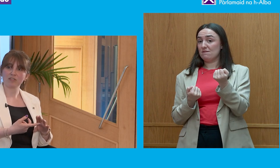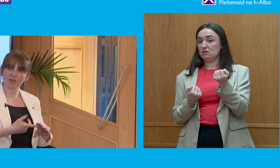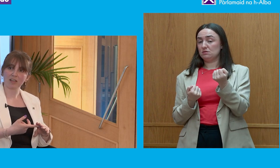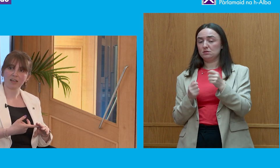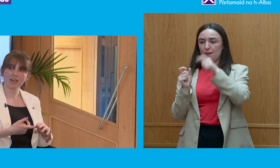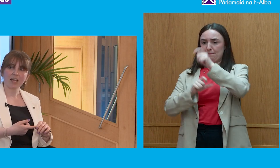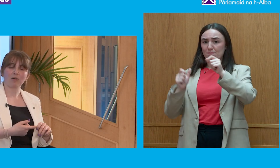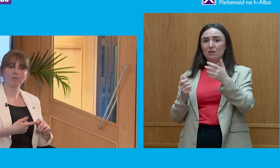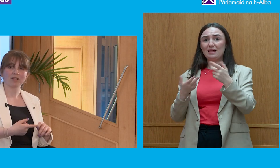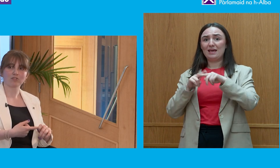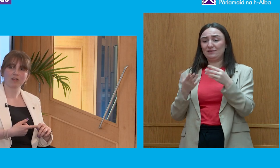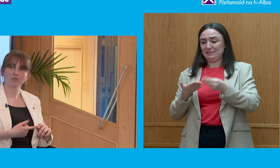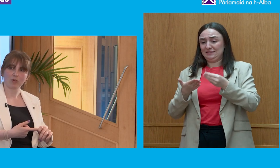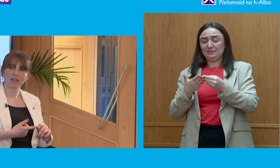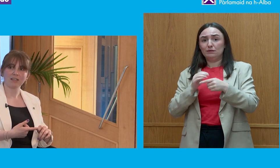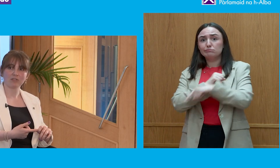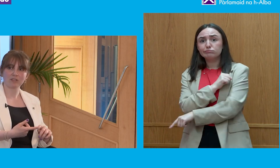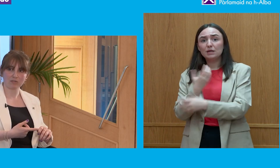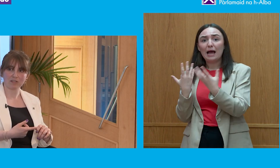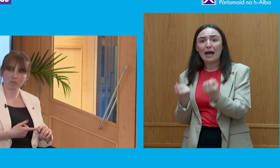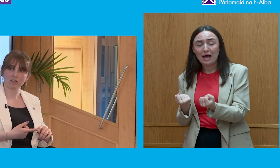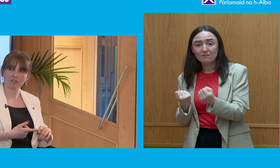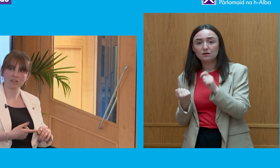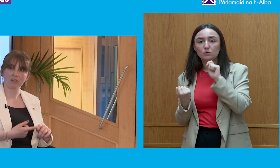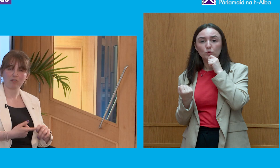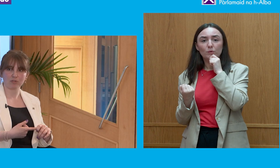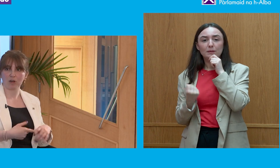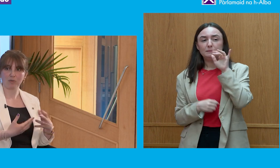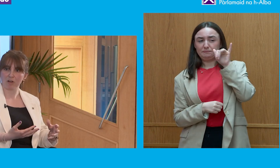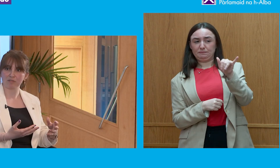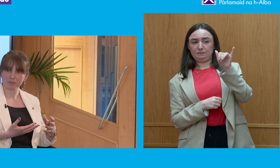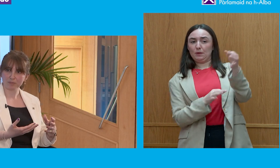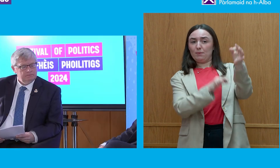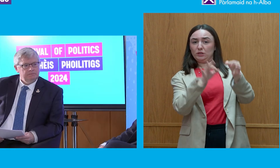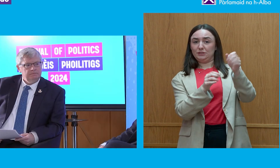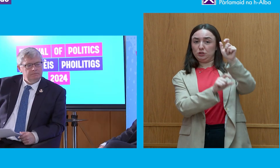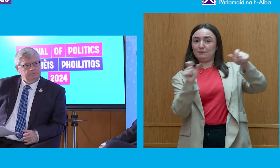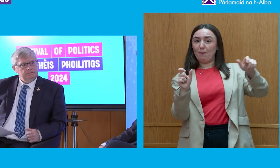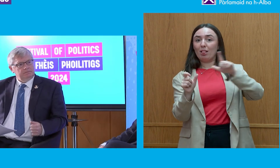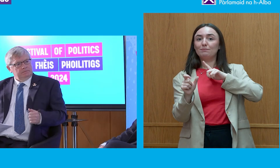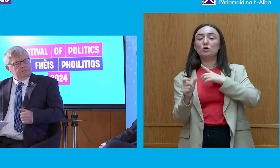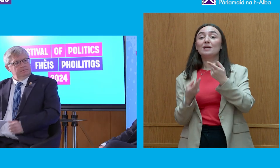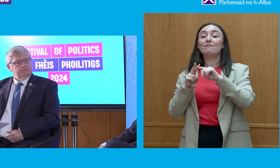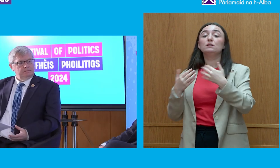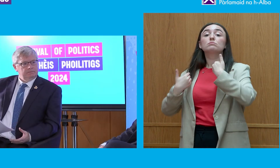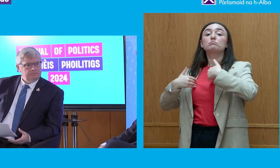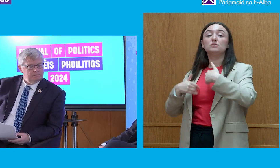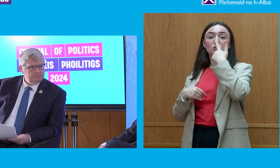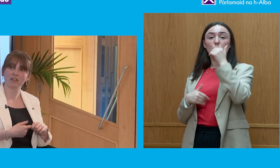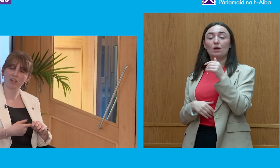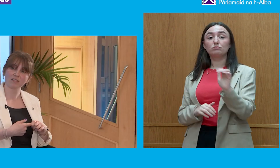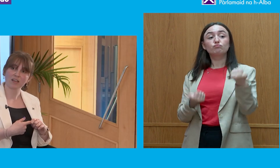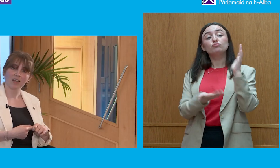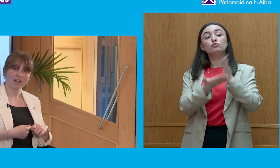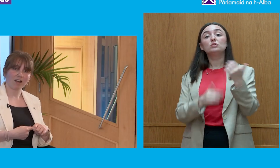who are financially struggling are much, much more likely to distrust their politicians than those who are well off. Similarly, those who are dissatisfied